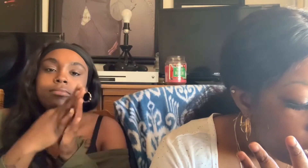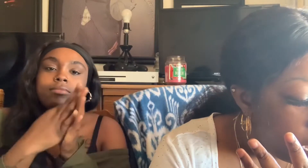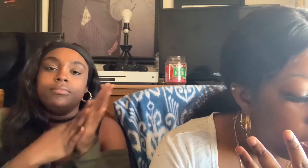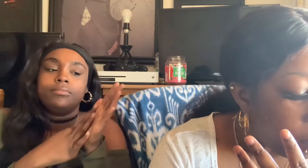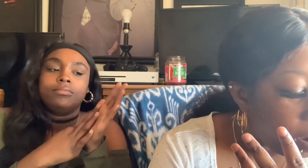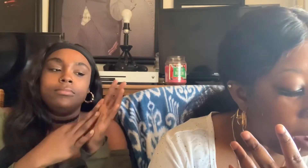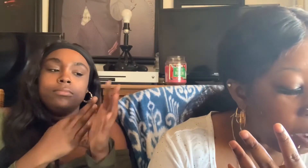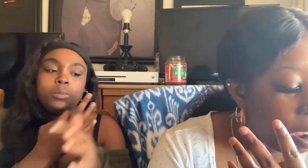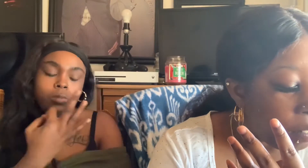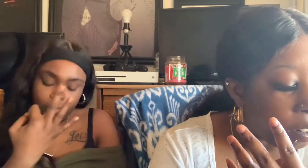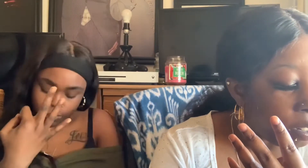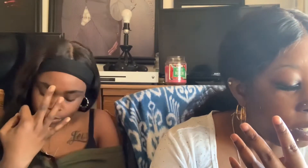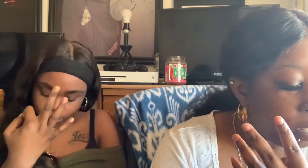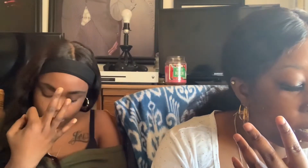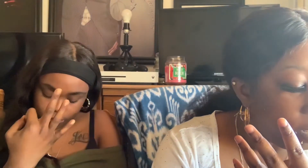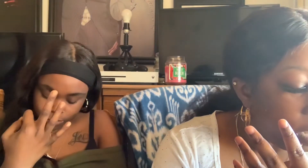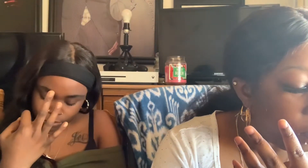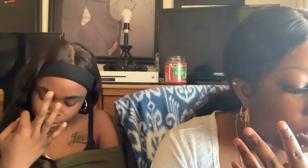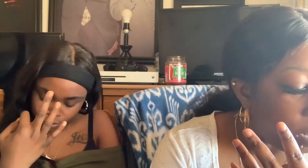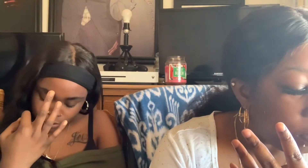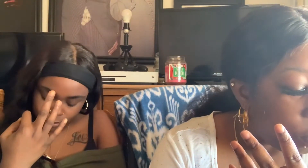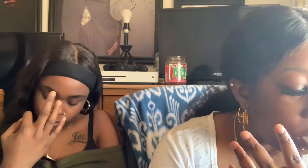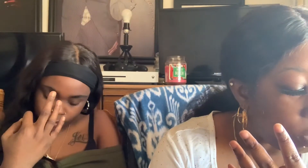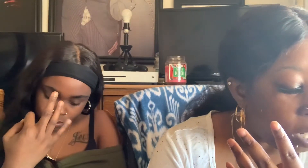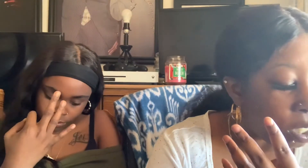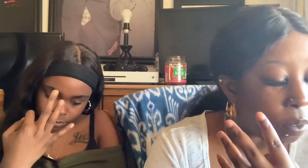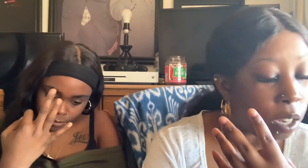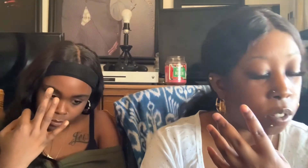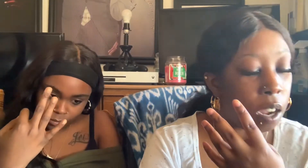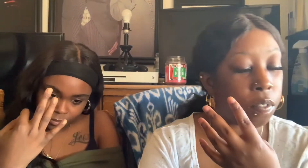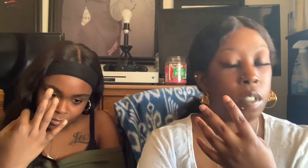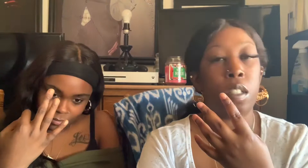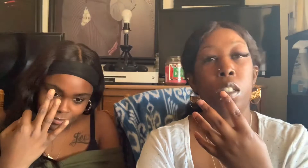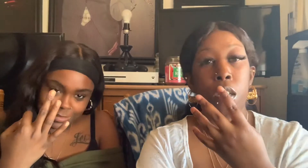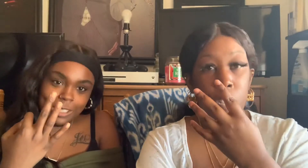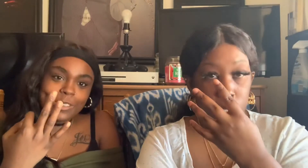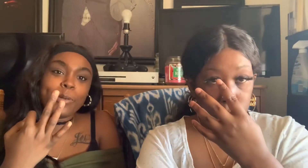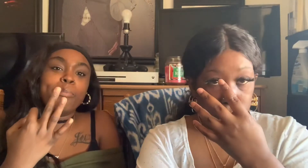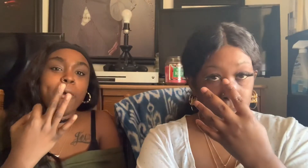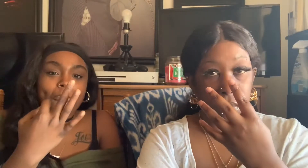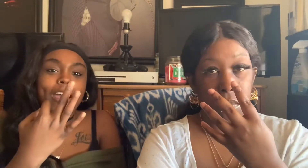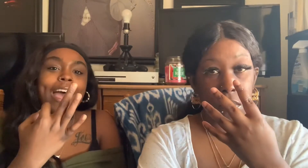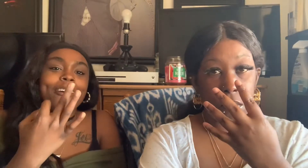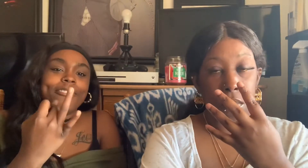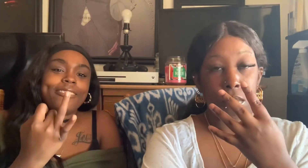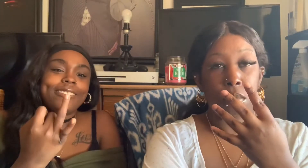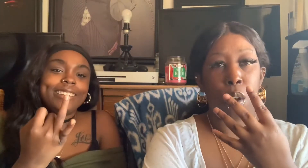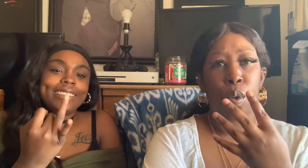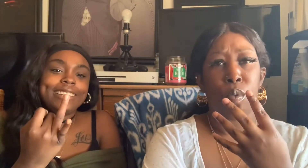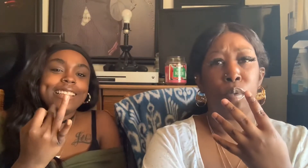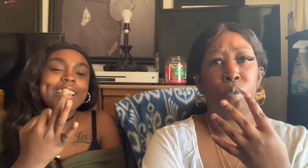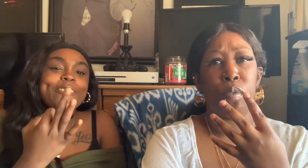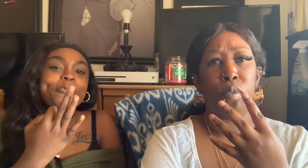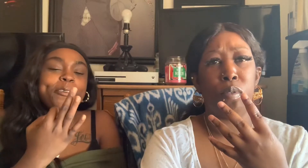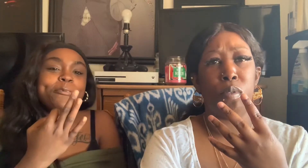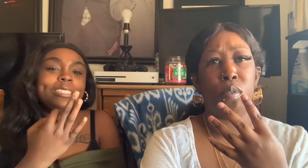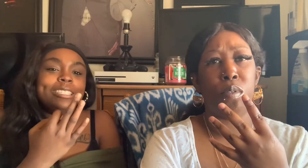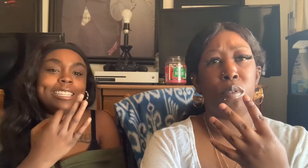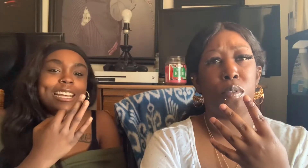Never have I ever given a lift to a stranger while driving. We both have. Who? When we was in that